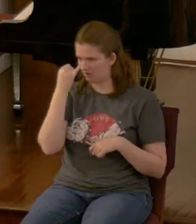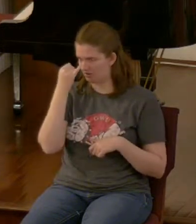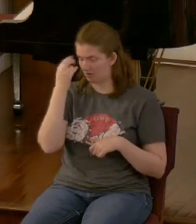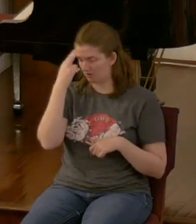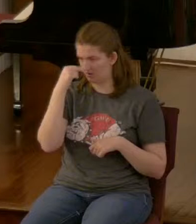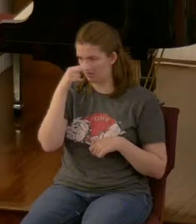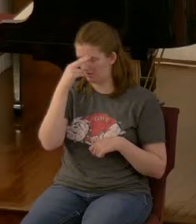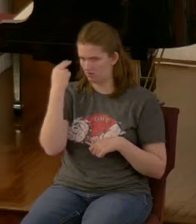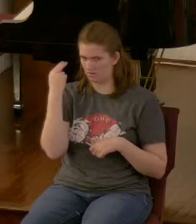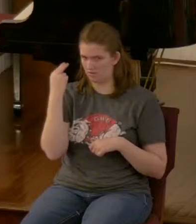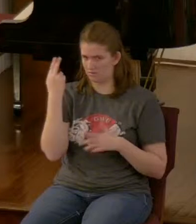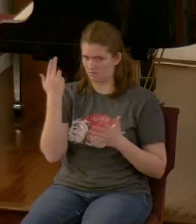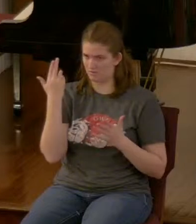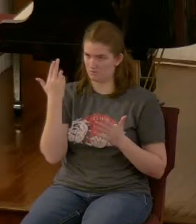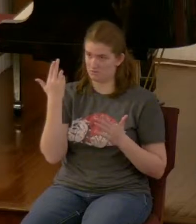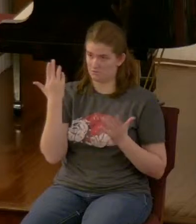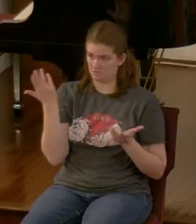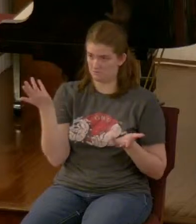yeah